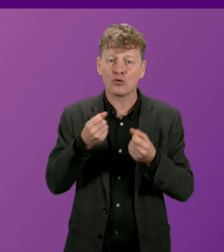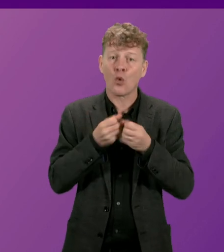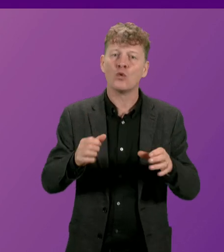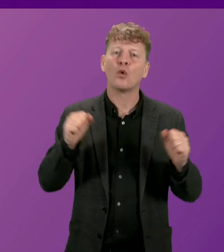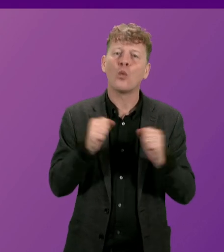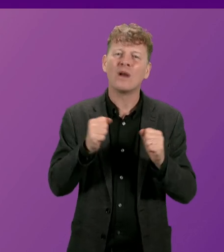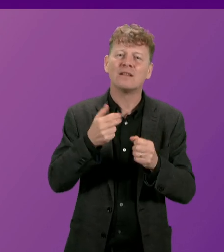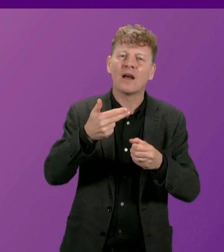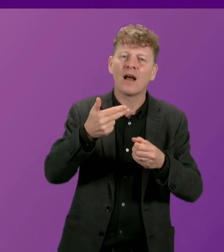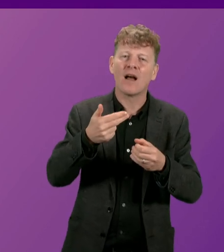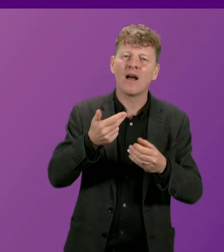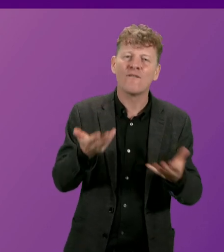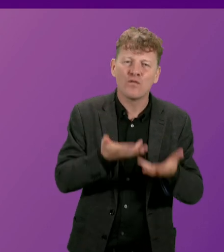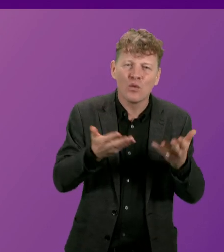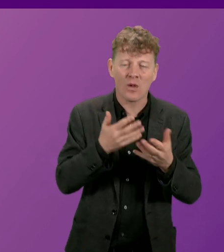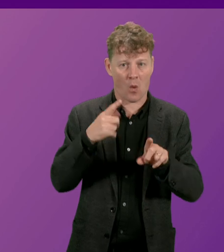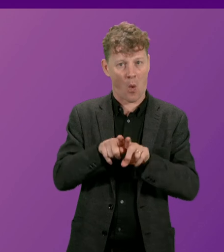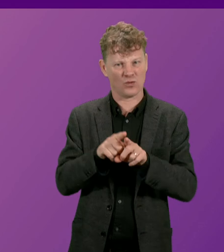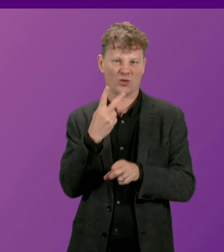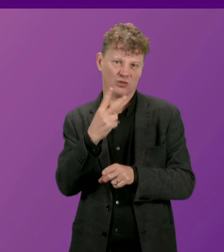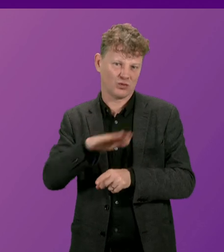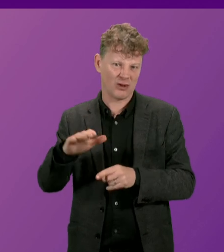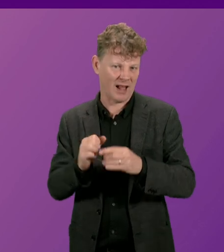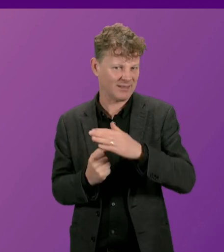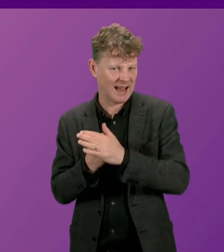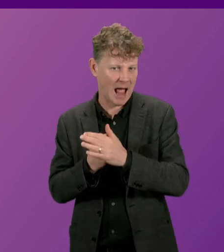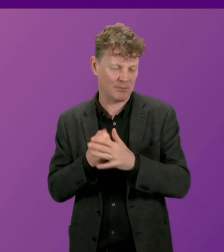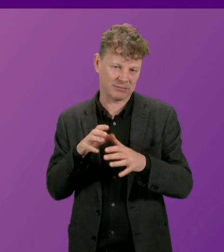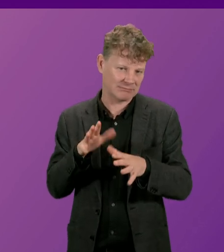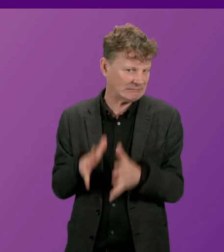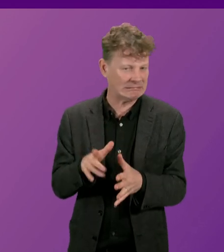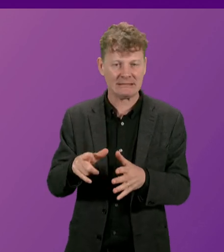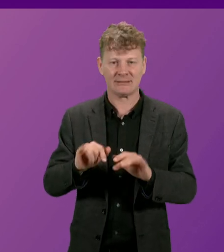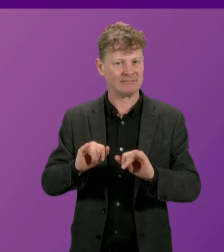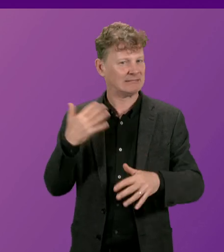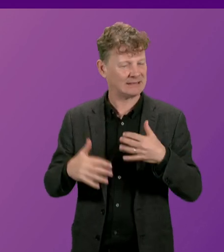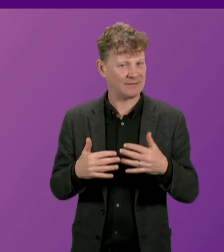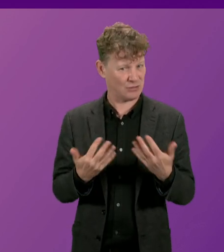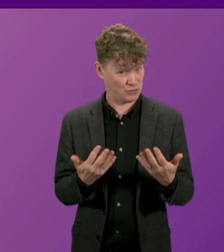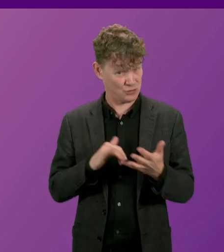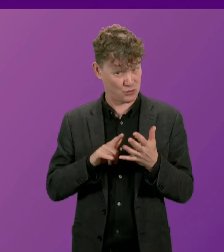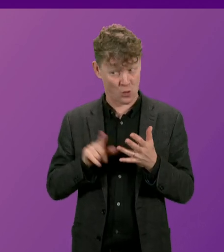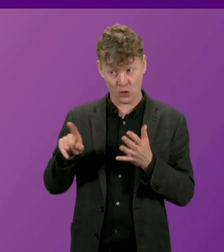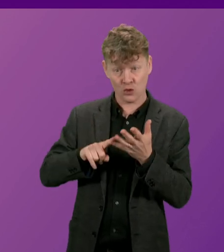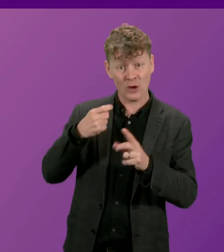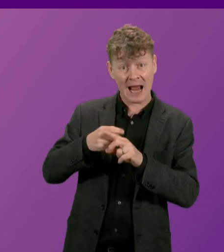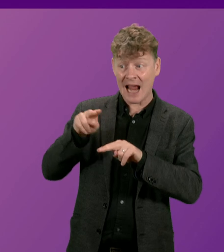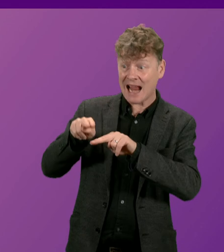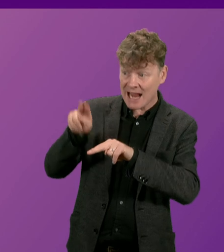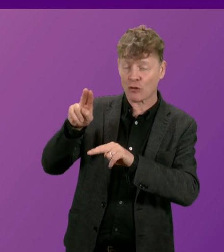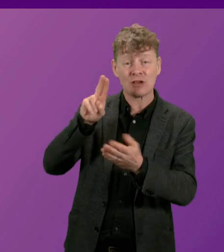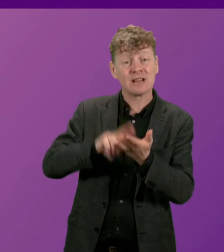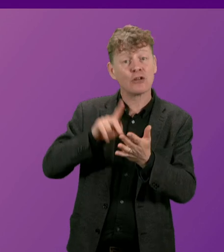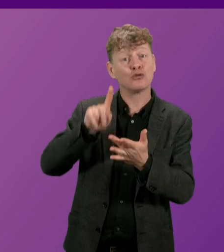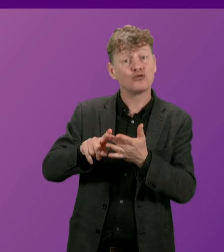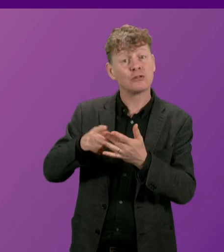under the hated two-child cap. In particular does the First Minister agree that the UK Government's decision to increase national insurance contributions could have a severe